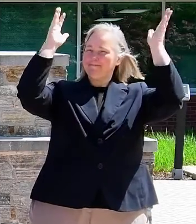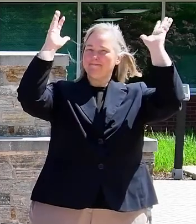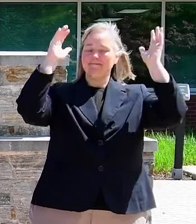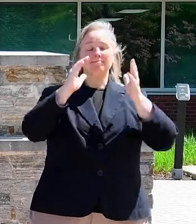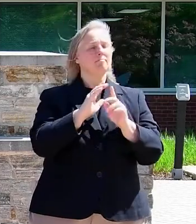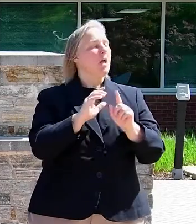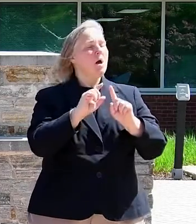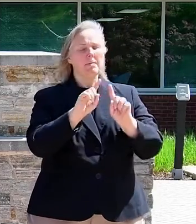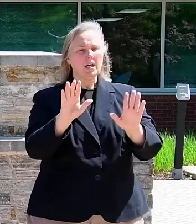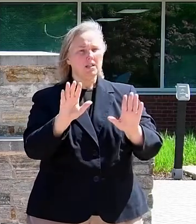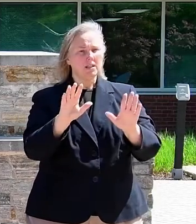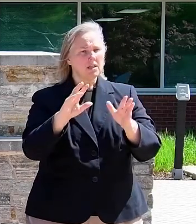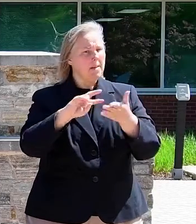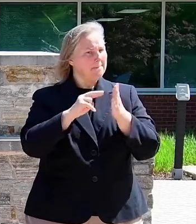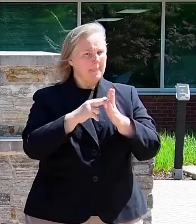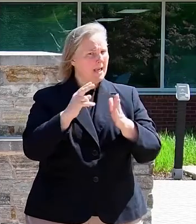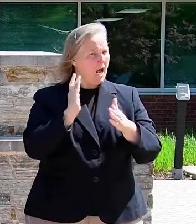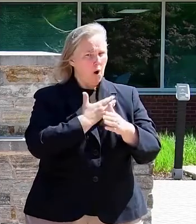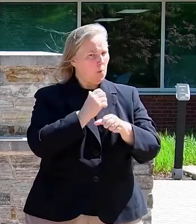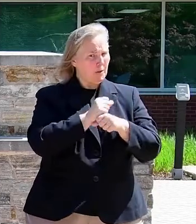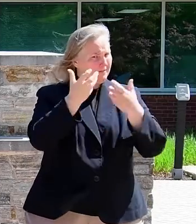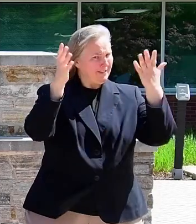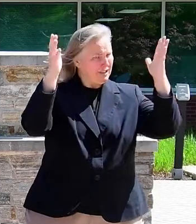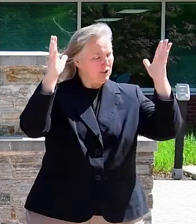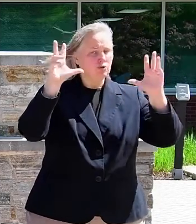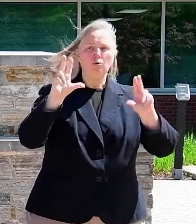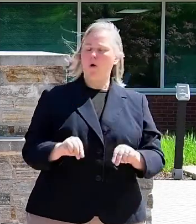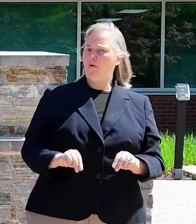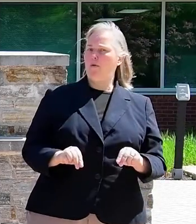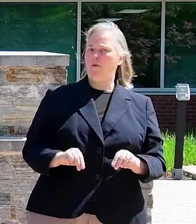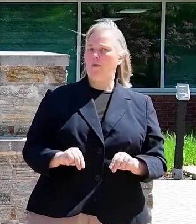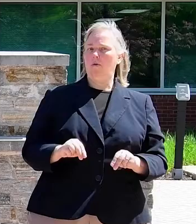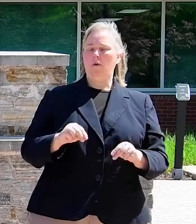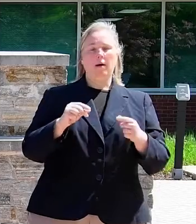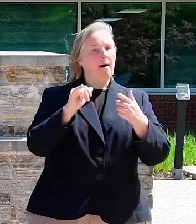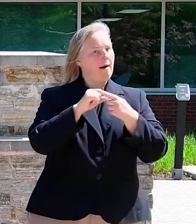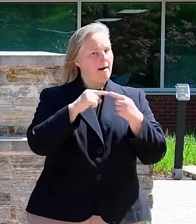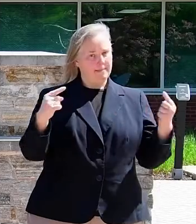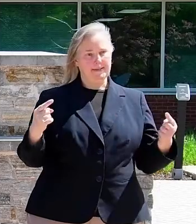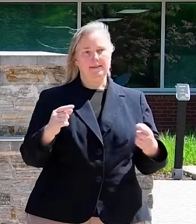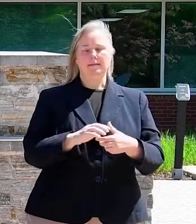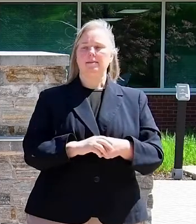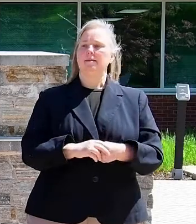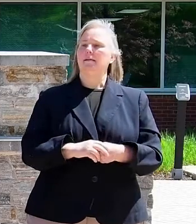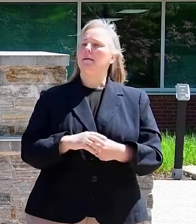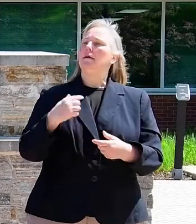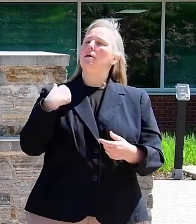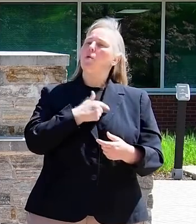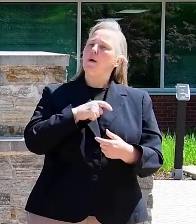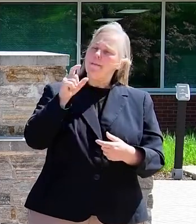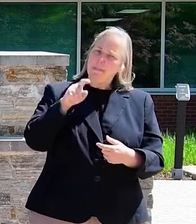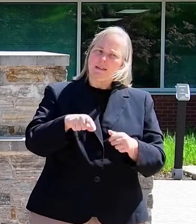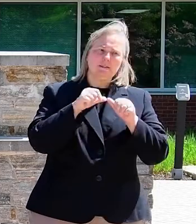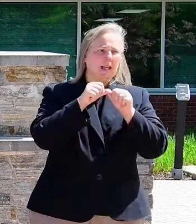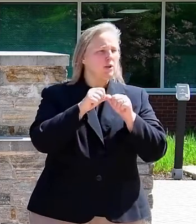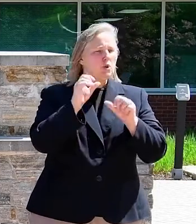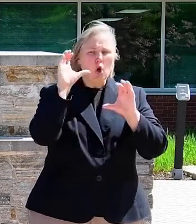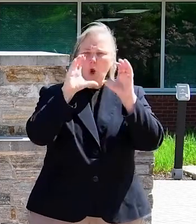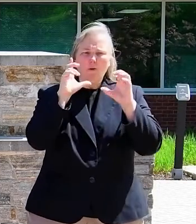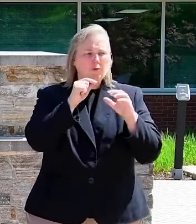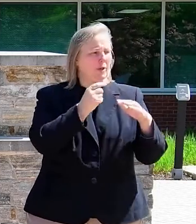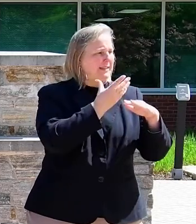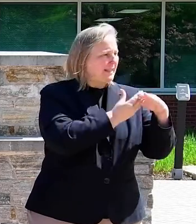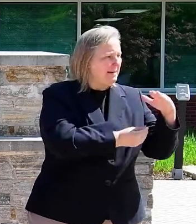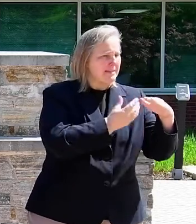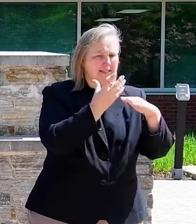But that does not mean that our work is complete. Just the opposite. We must continue to look for gaps